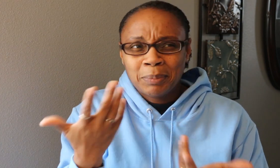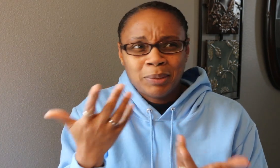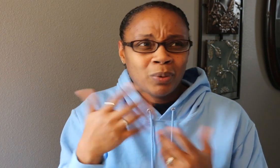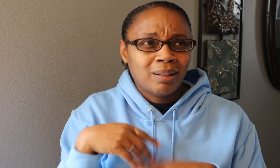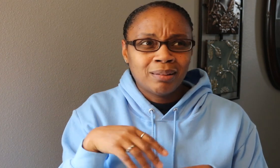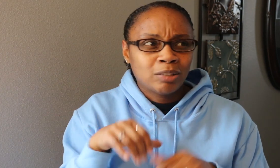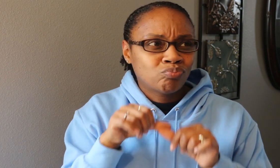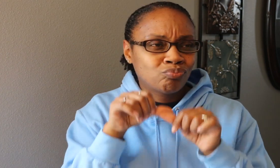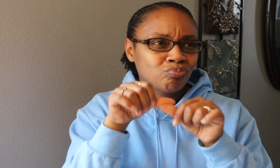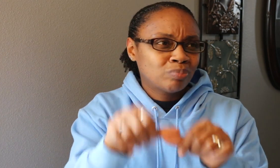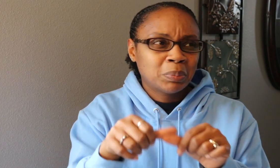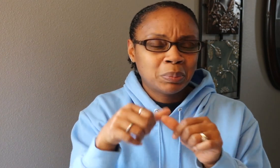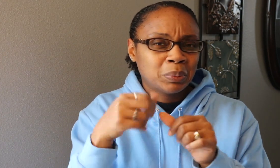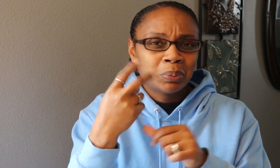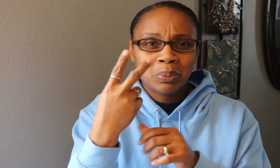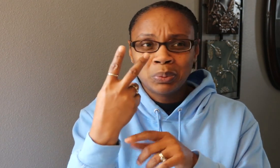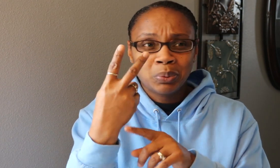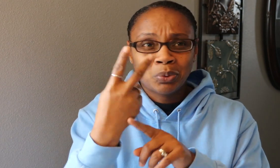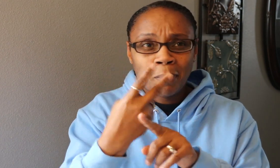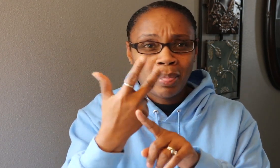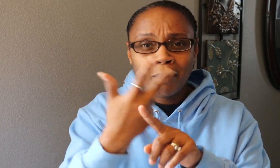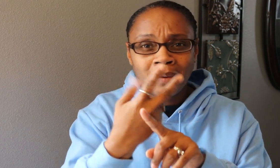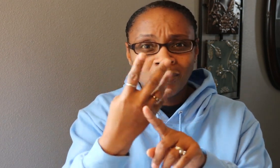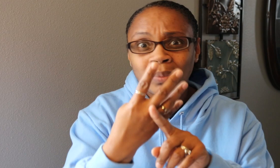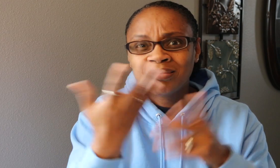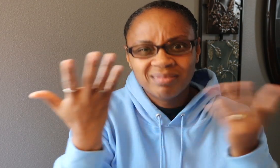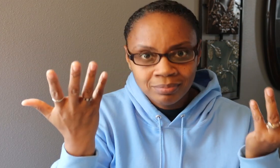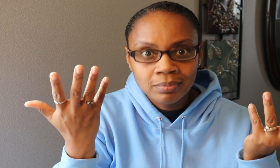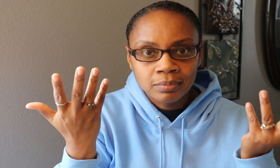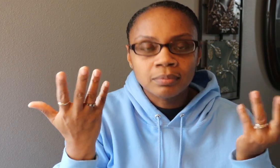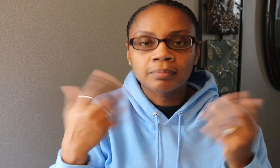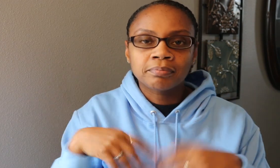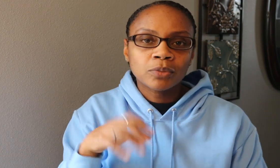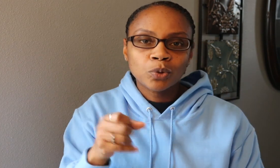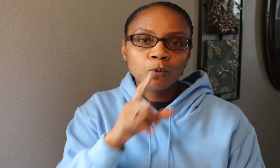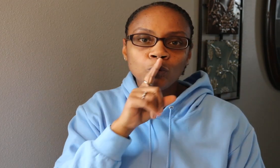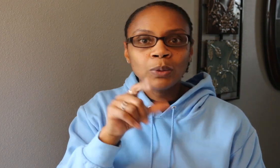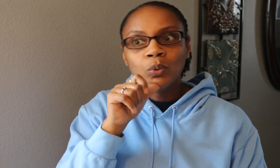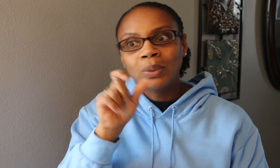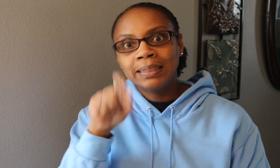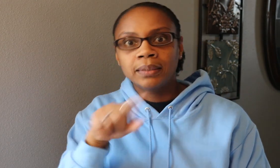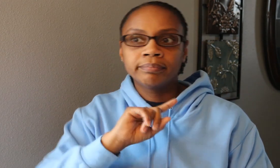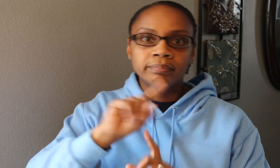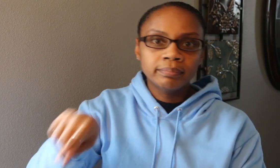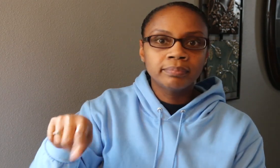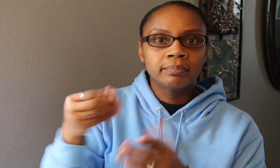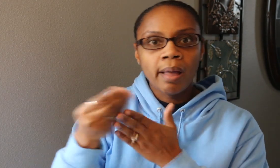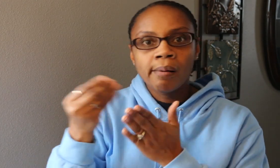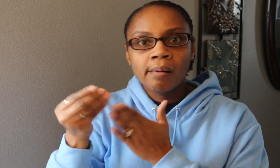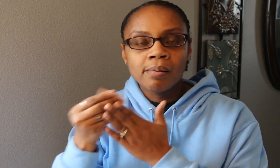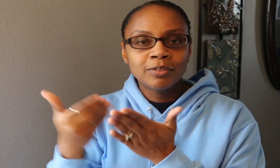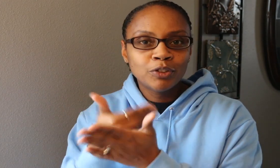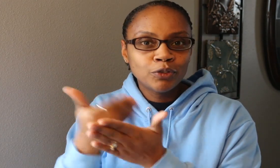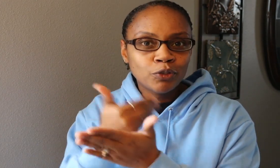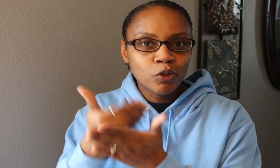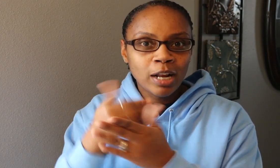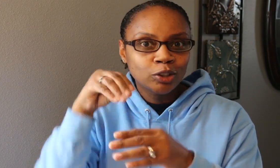So, that'll maybe last me two, three, four months sometimes. So, doesn't mean that I actually need to go out and buy fresh